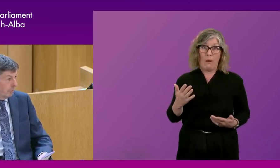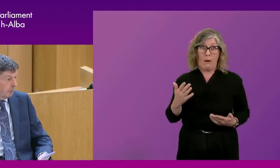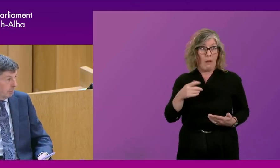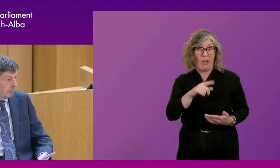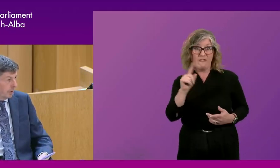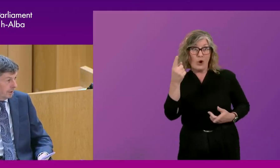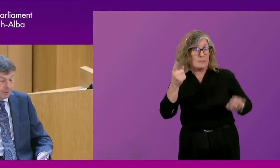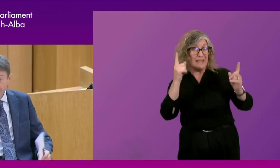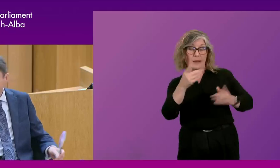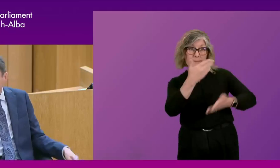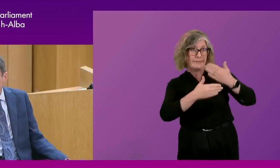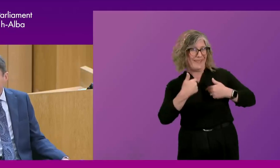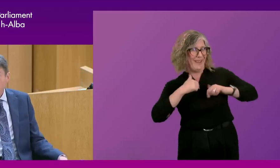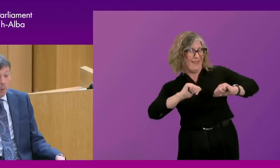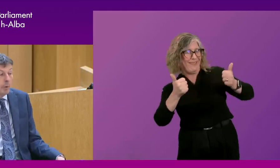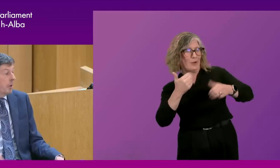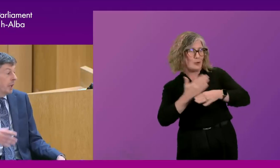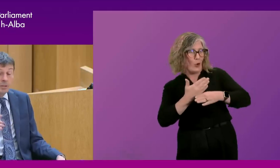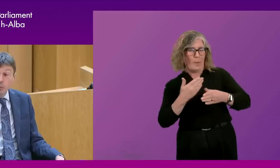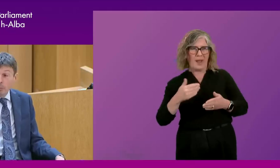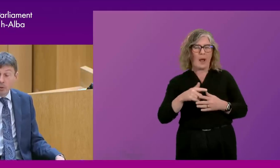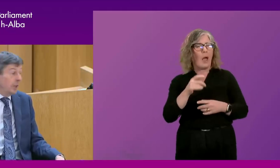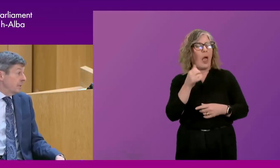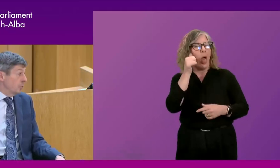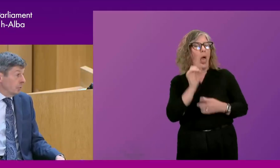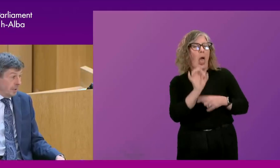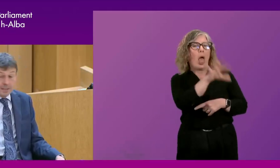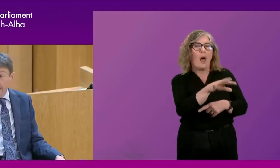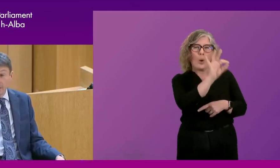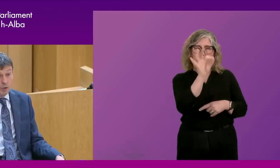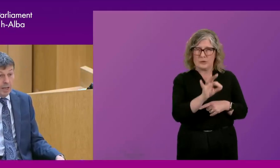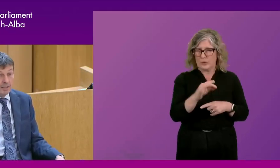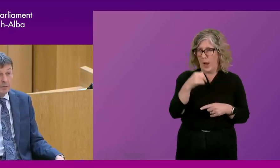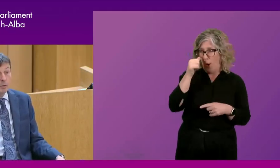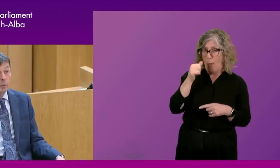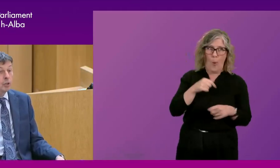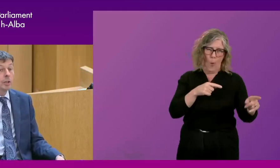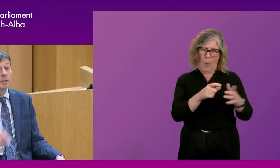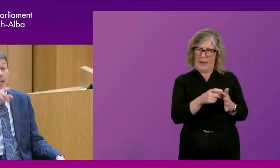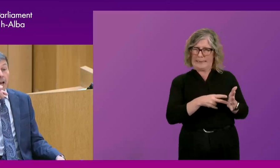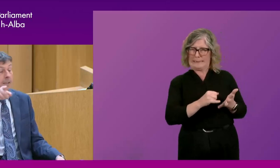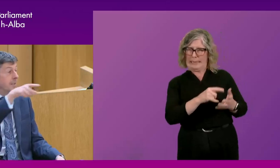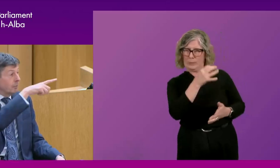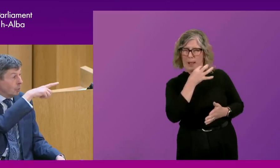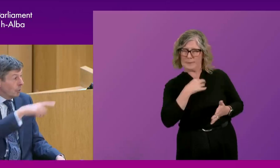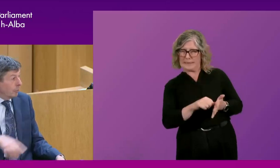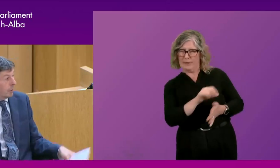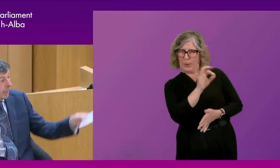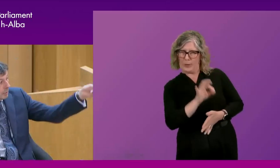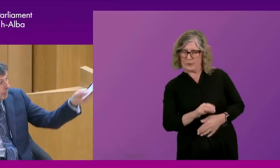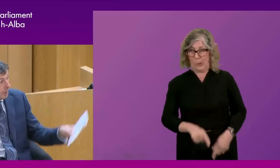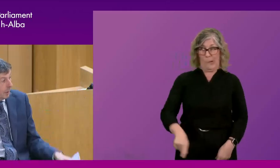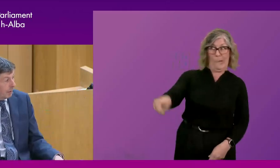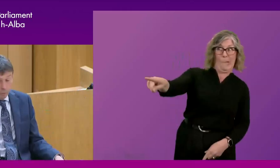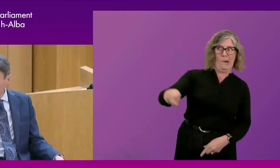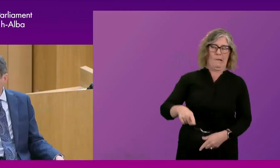job they've done? Oh, goodness. But you get to know people because you get to know that Dennis Canavan is going to ask a difficult question. And I can see a whole lot of former